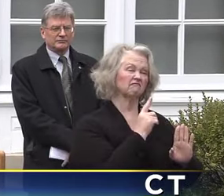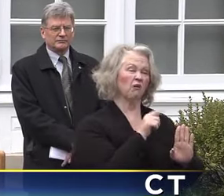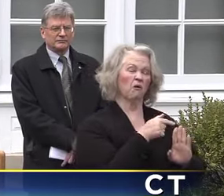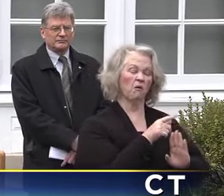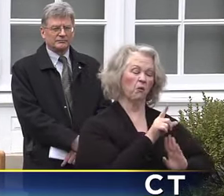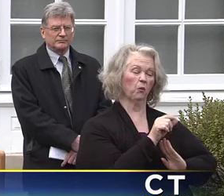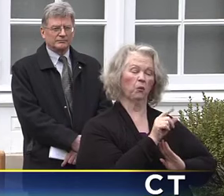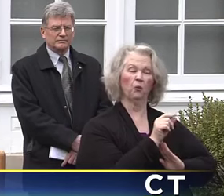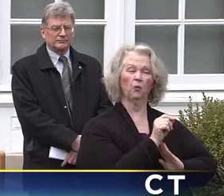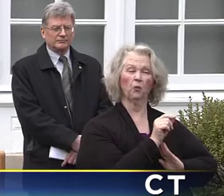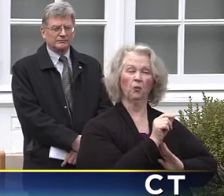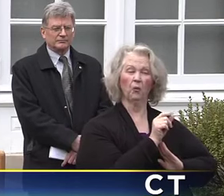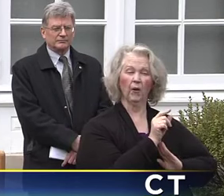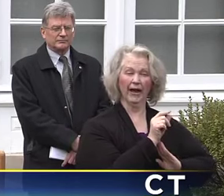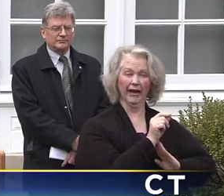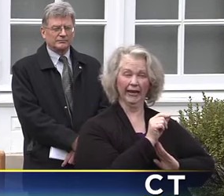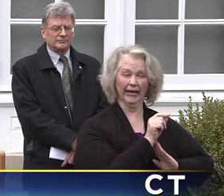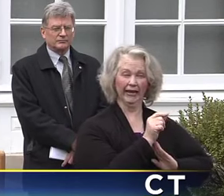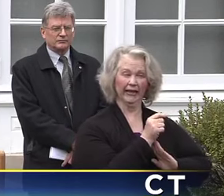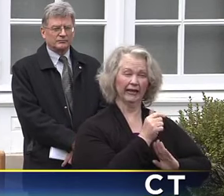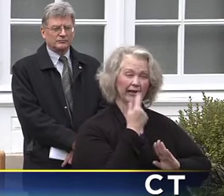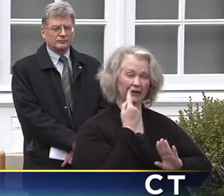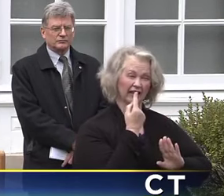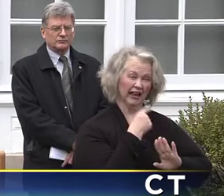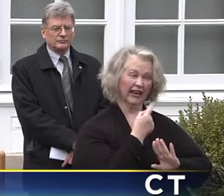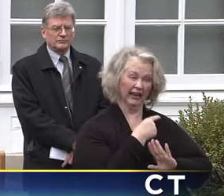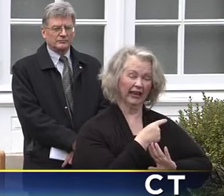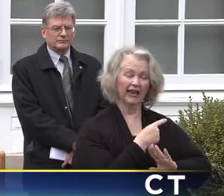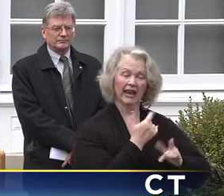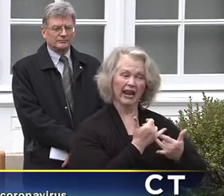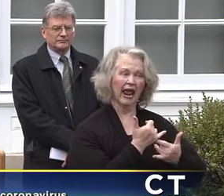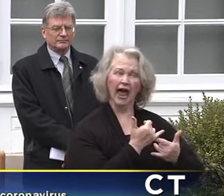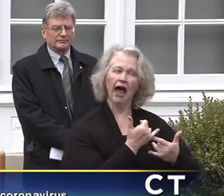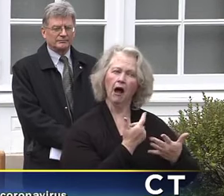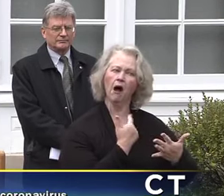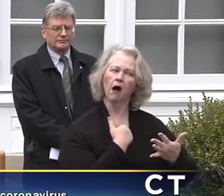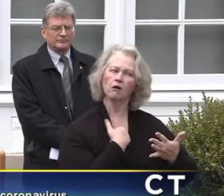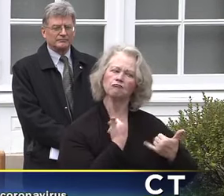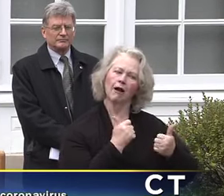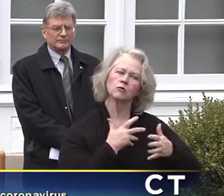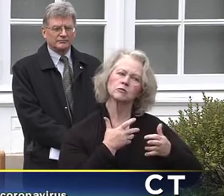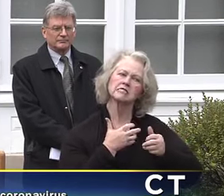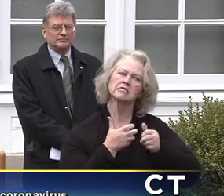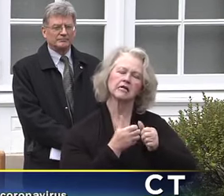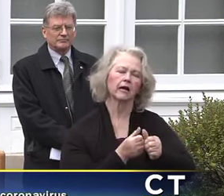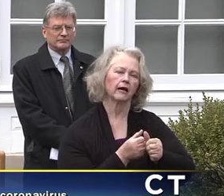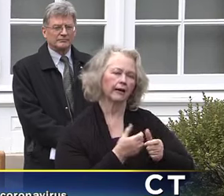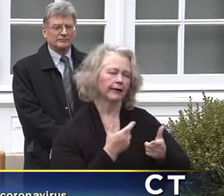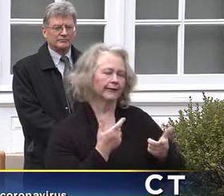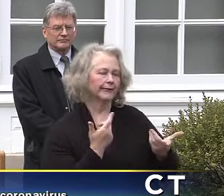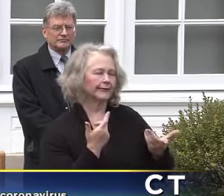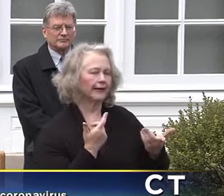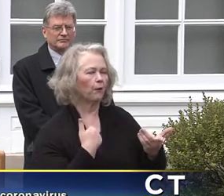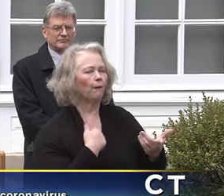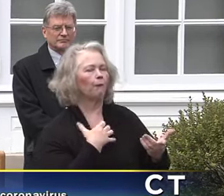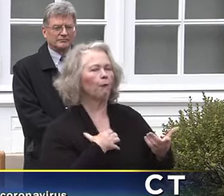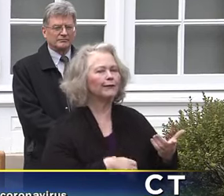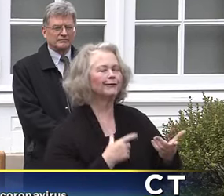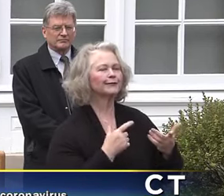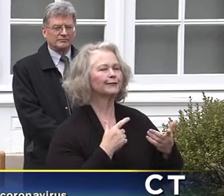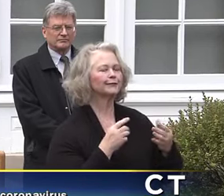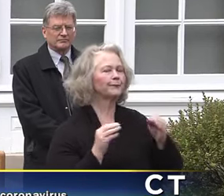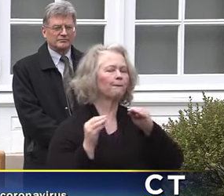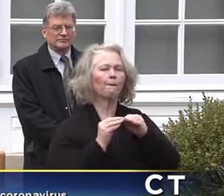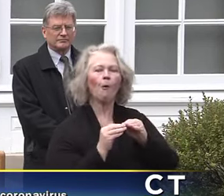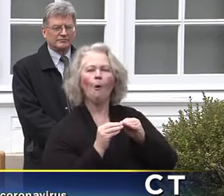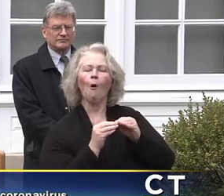just at our state lab. We have a long way to go and we'd be in a very different position if we'd be able to do more testing earlier. But I